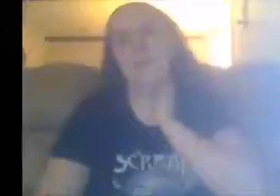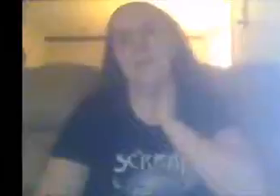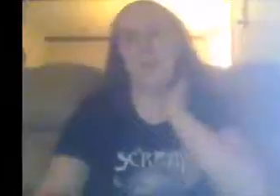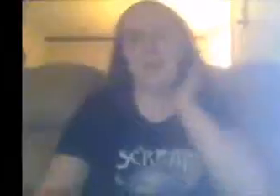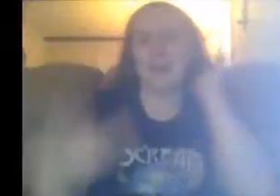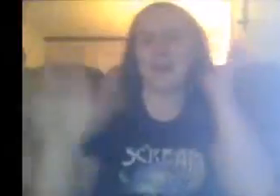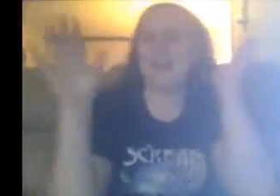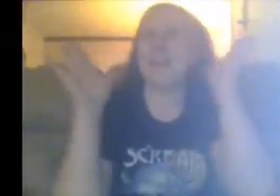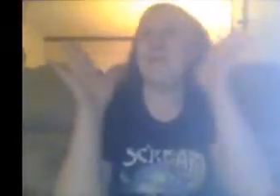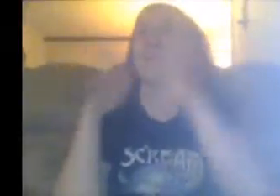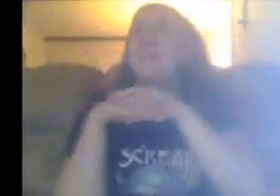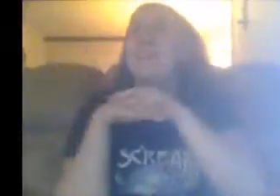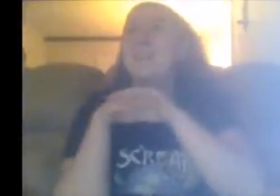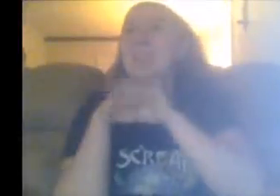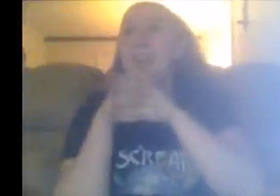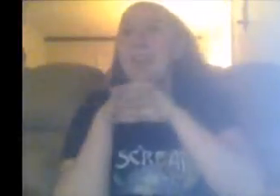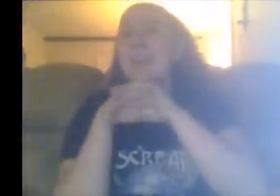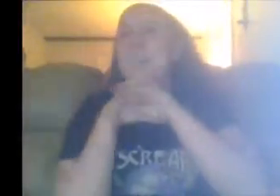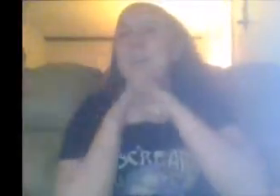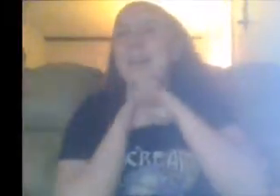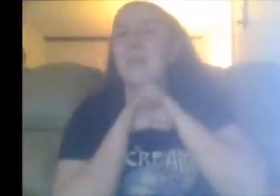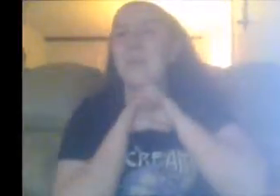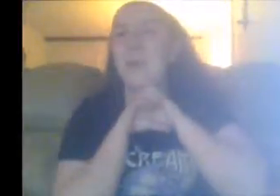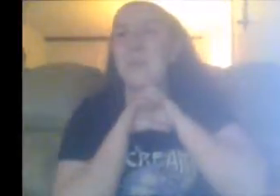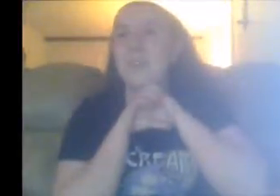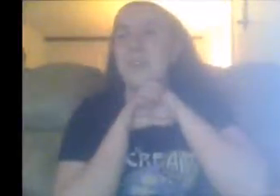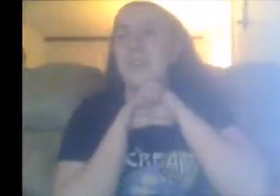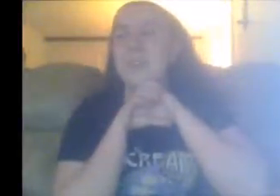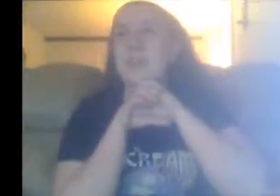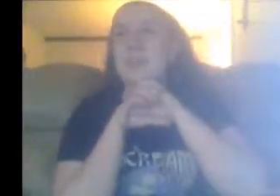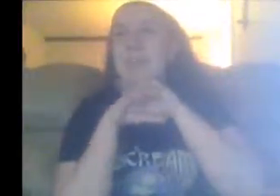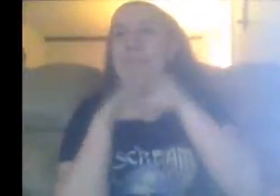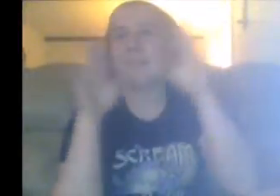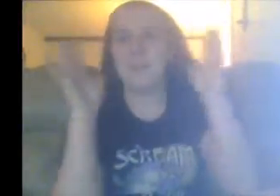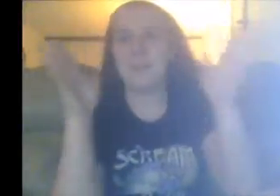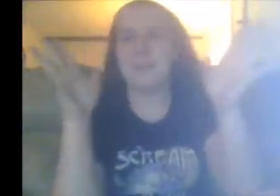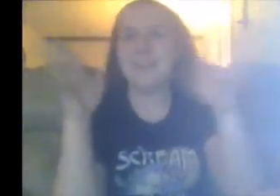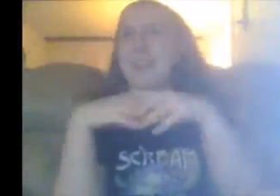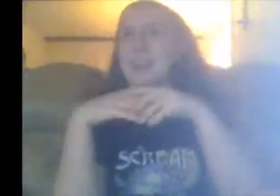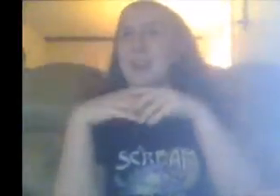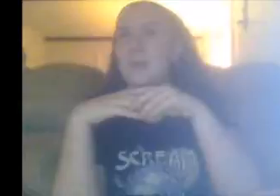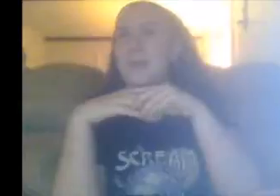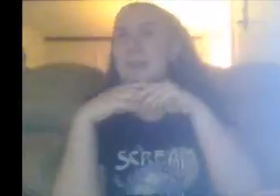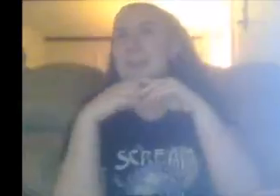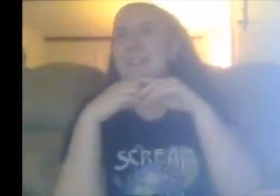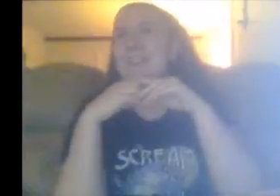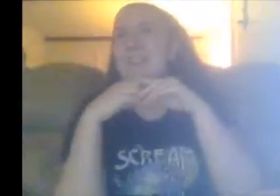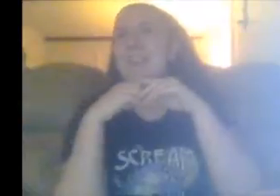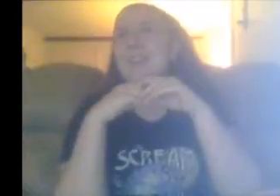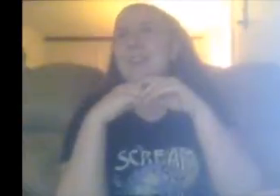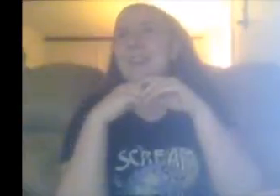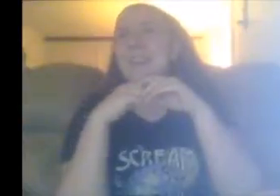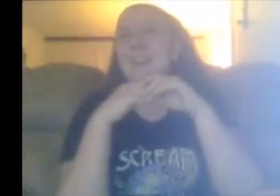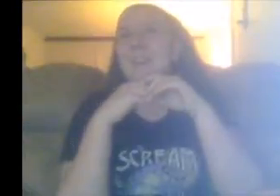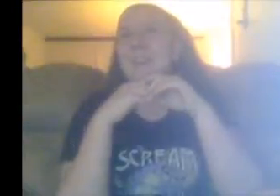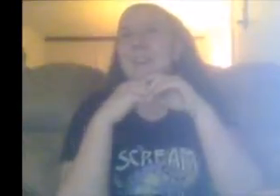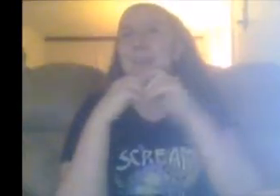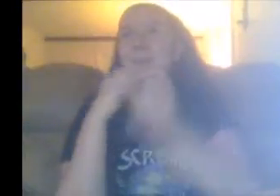Okay, funny story. Back at the raw pre-show with Lucha Dragons and Breeze Zango. Sinkara, um,